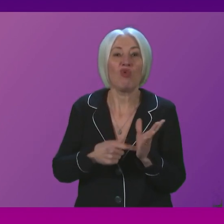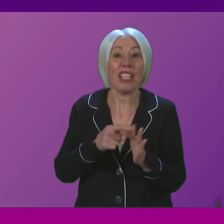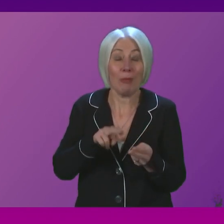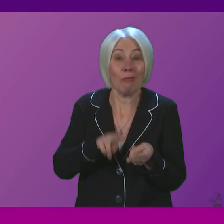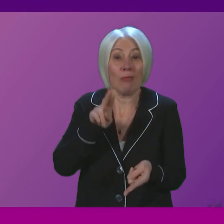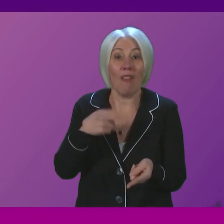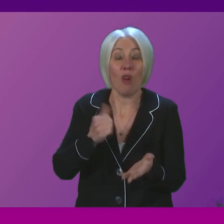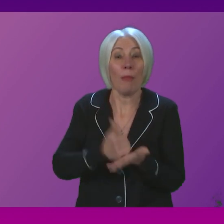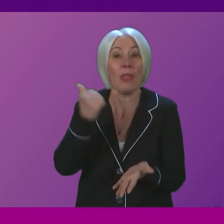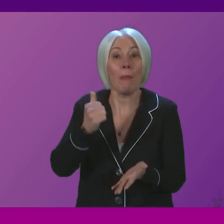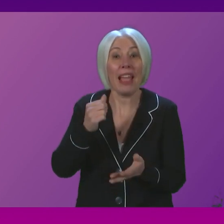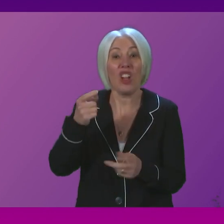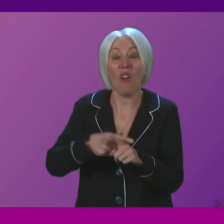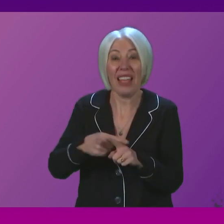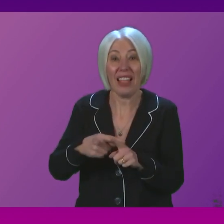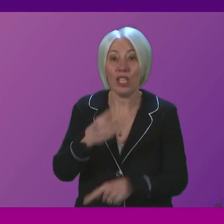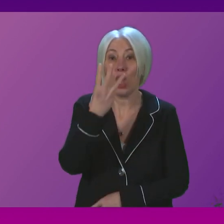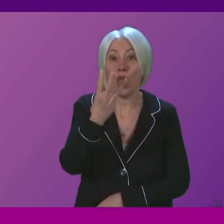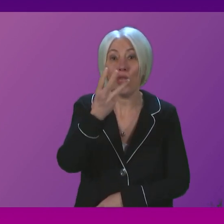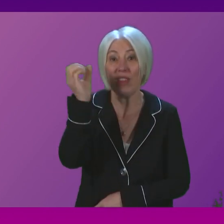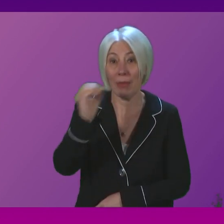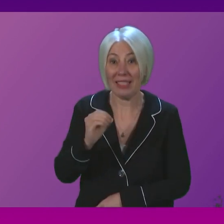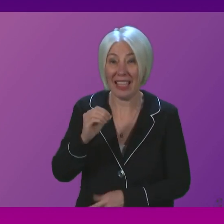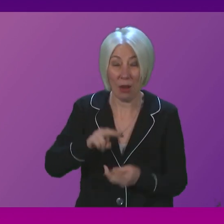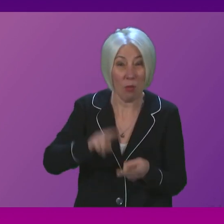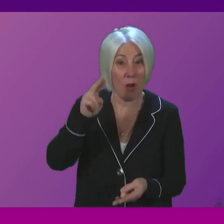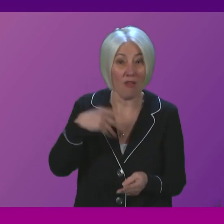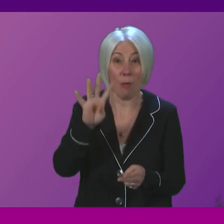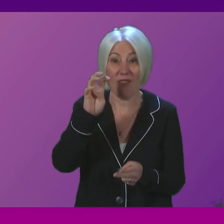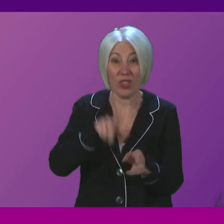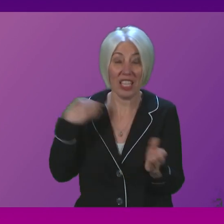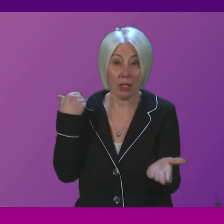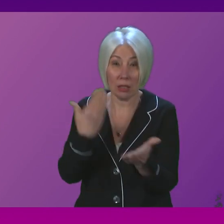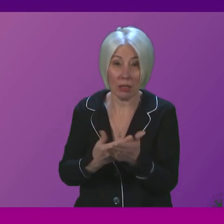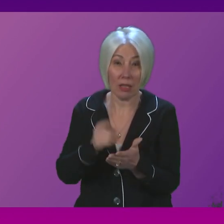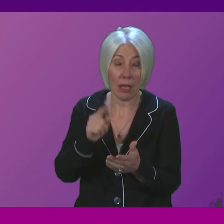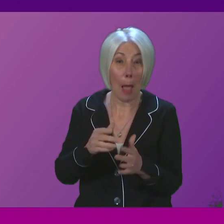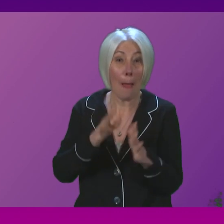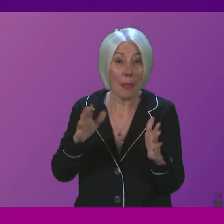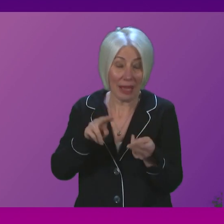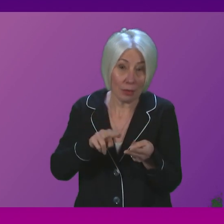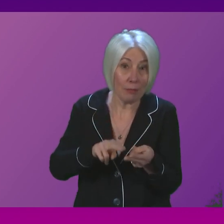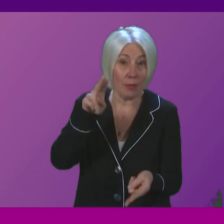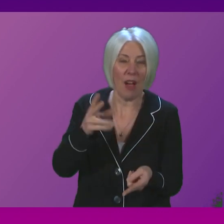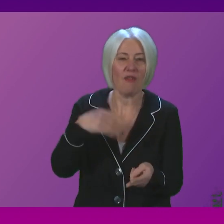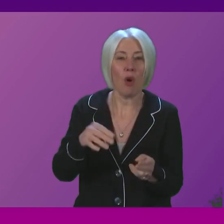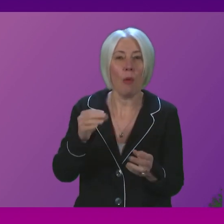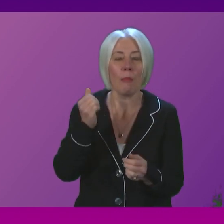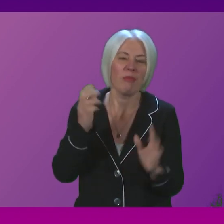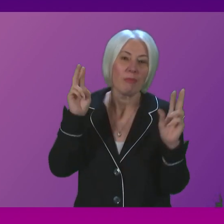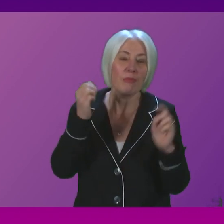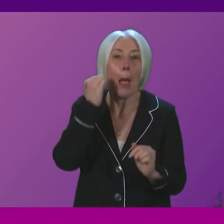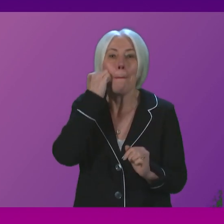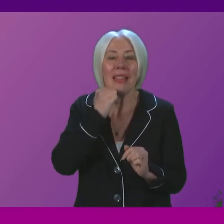to 3%, the highest for 14 years, the biggest single increase since Black Wednesday in